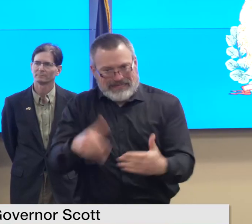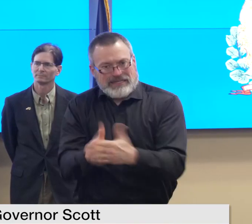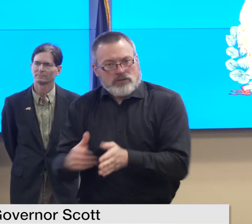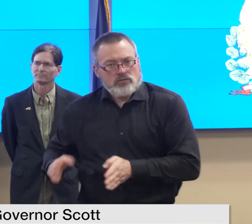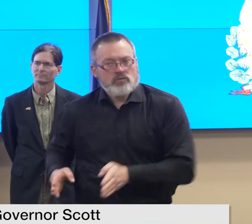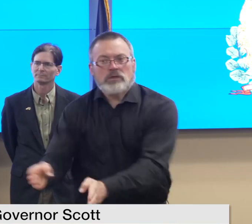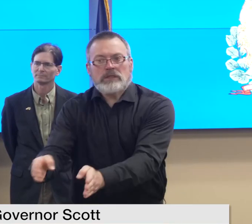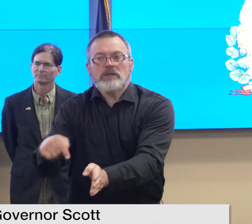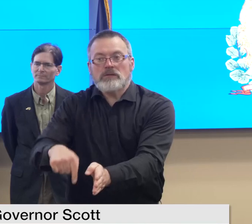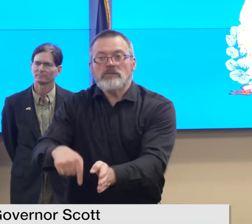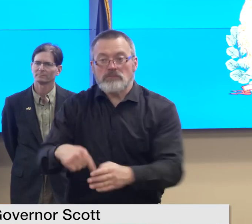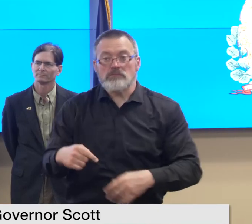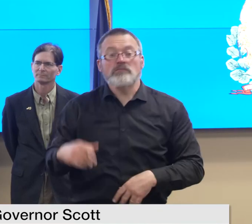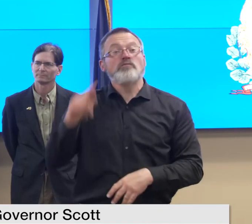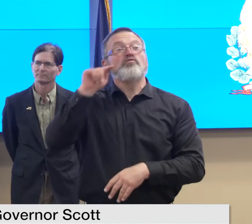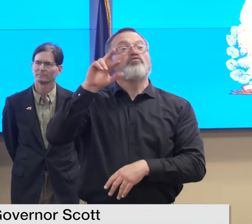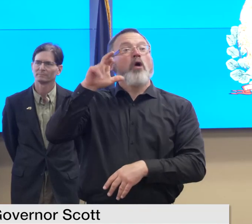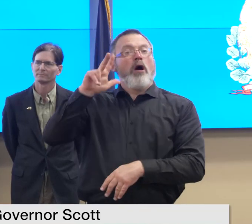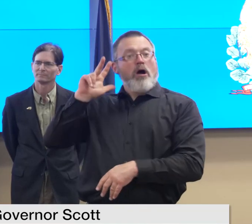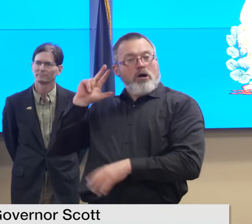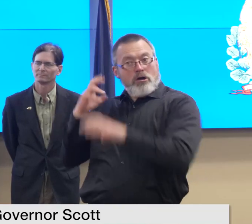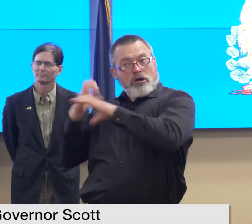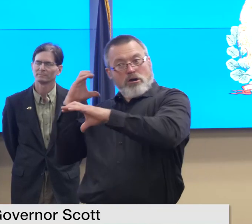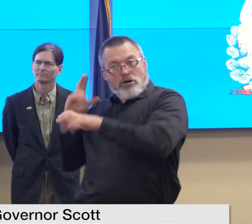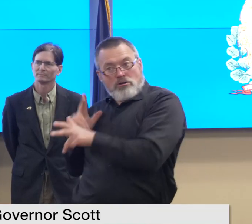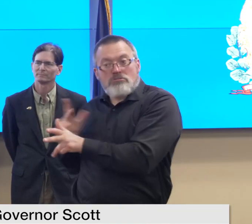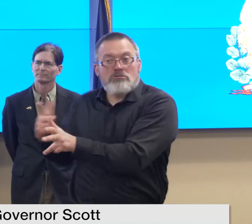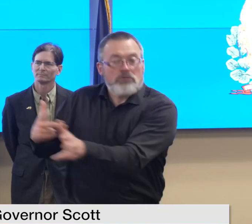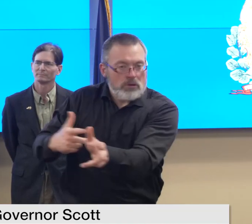only make one pass through each community